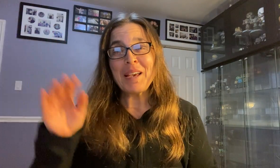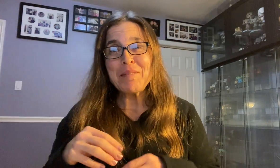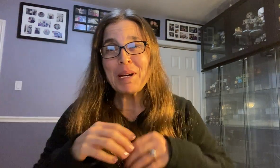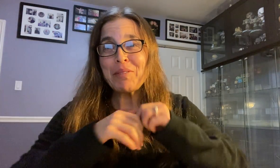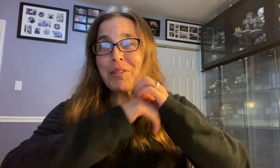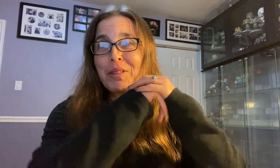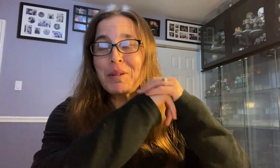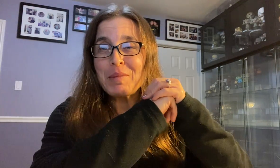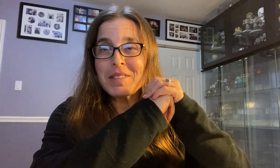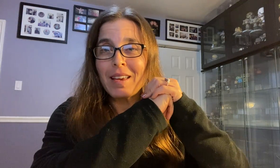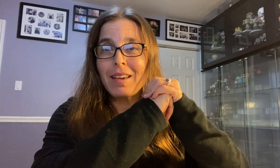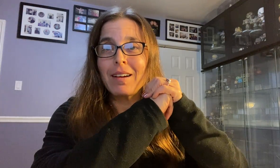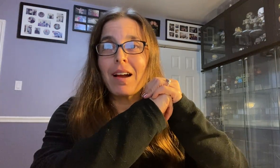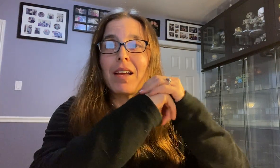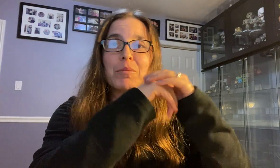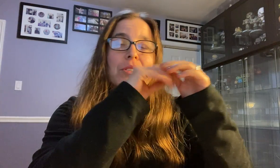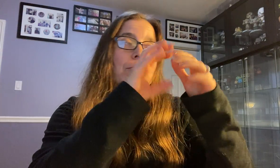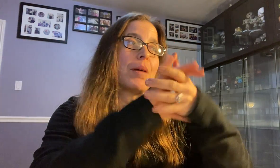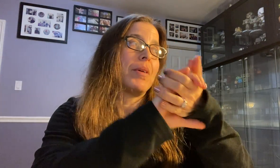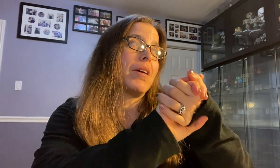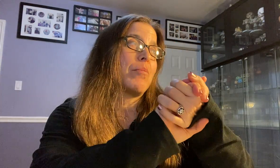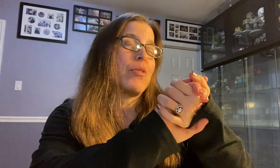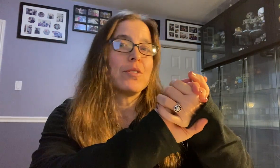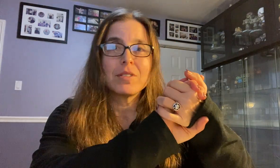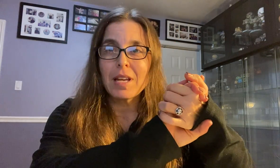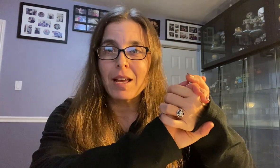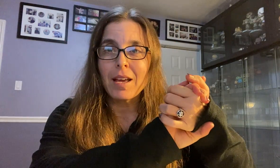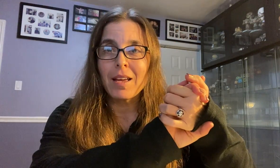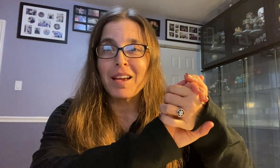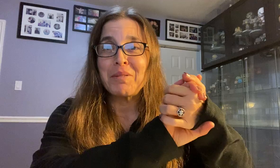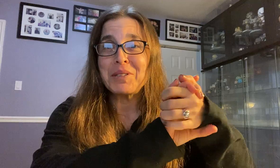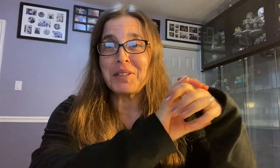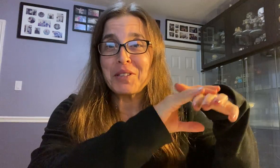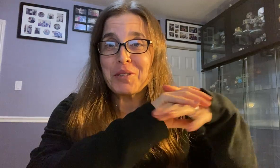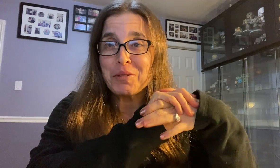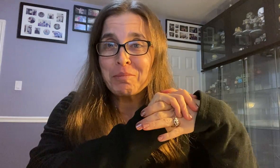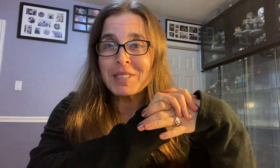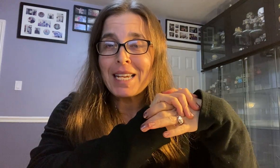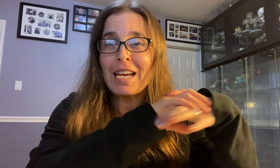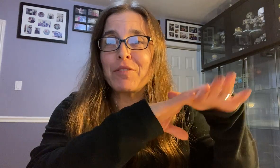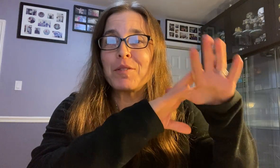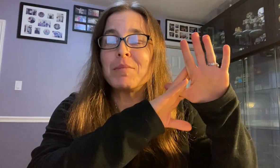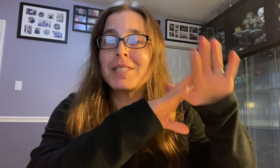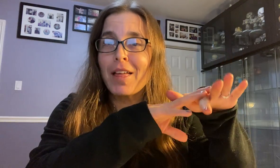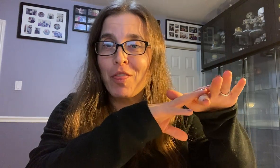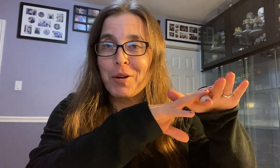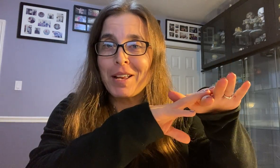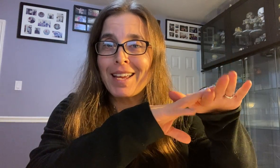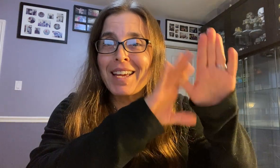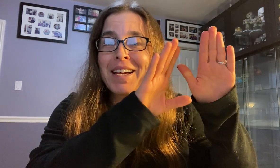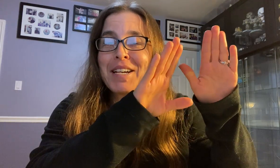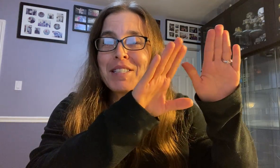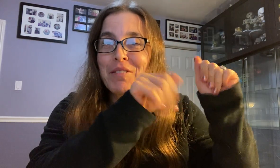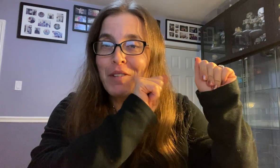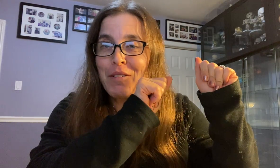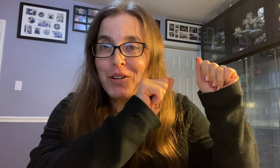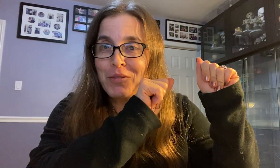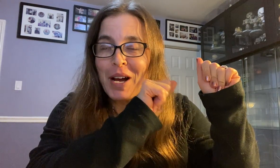Hey Math43, Miss A here. I am just wrapping up Thursday night. I was on Zoom today from 10.30 to 5.05.